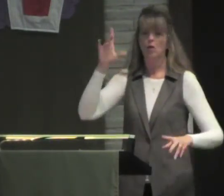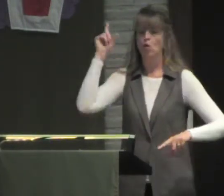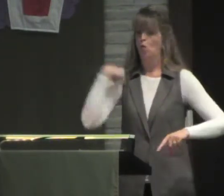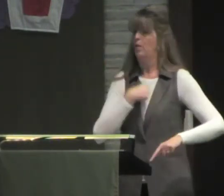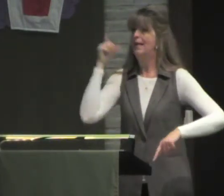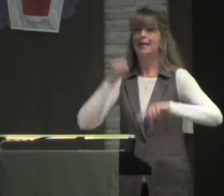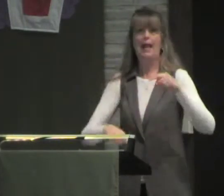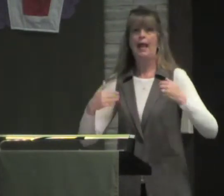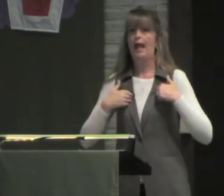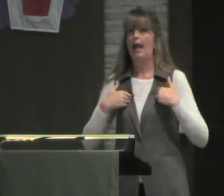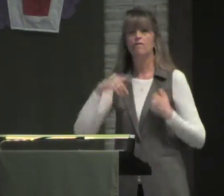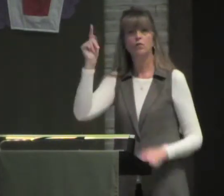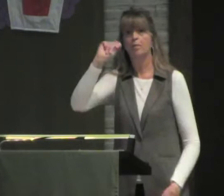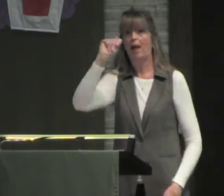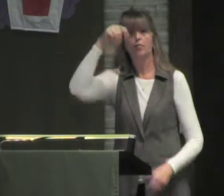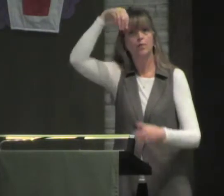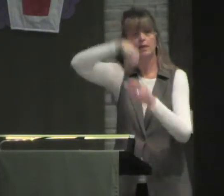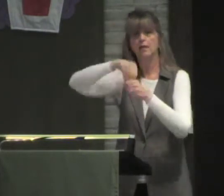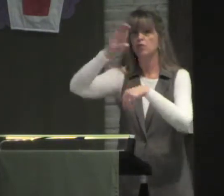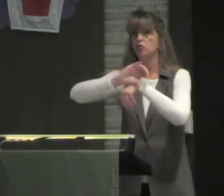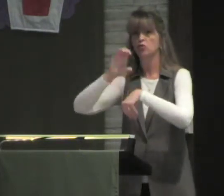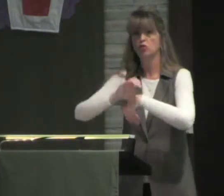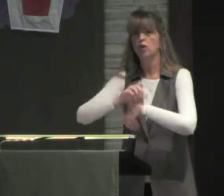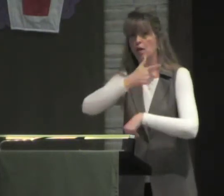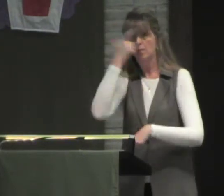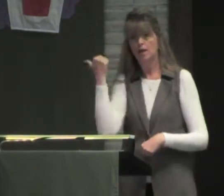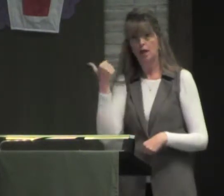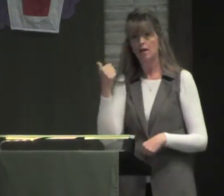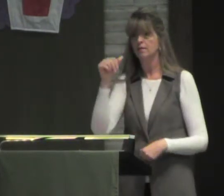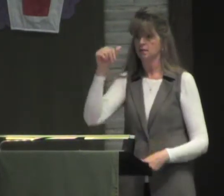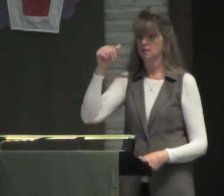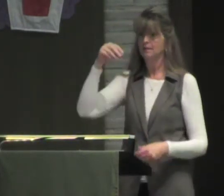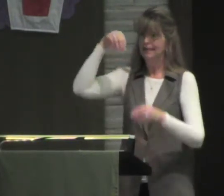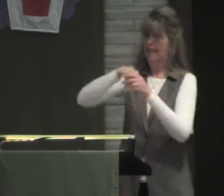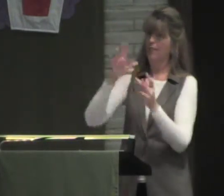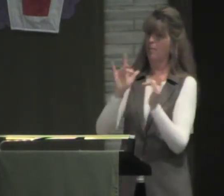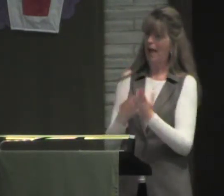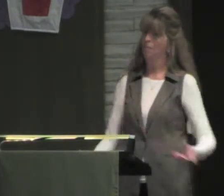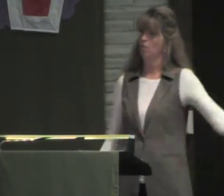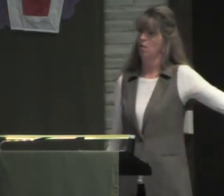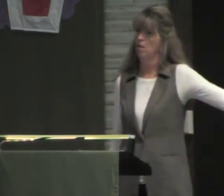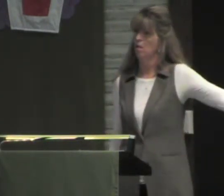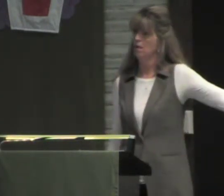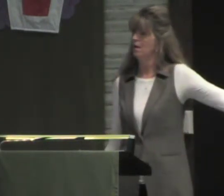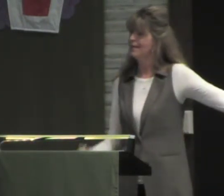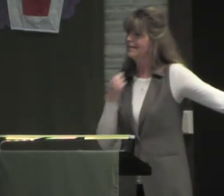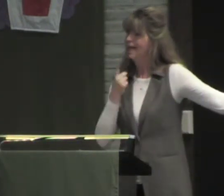in the 1880s. And preachers would say, but it's in the Bible.